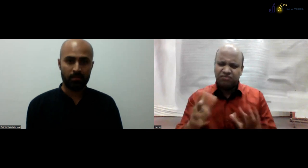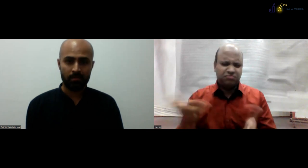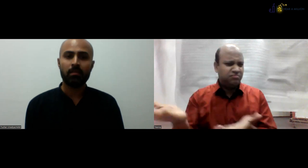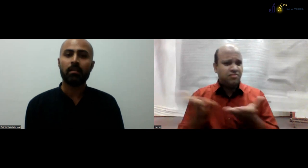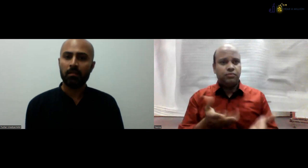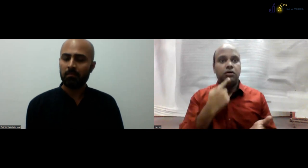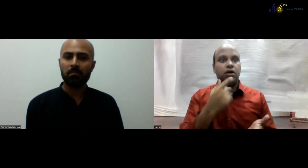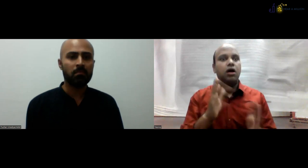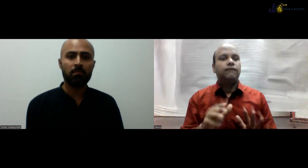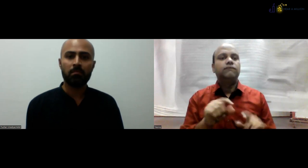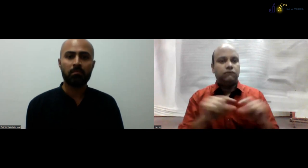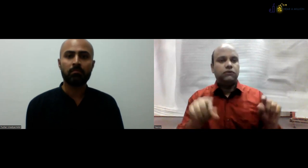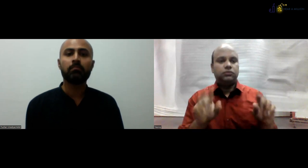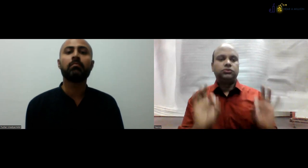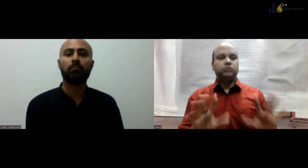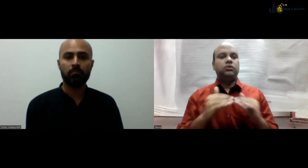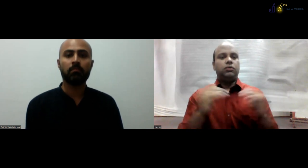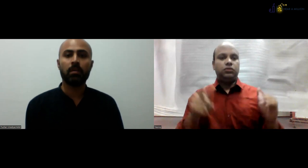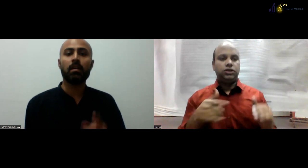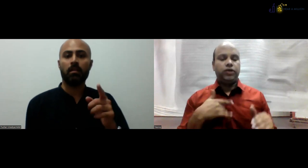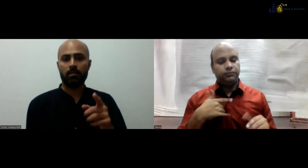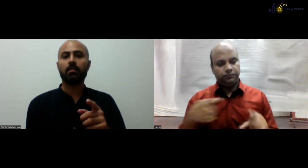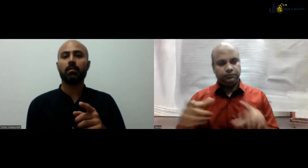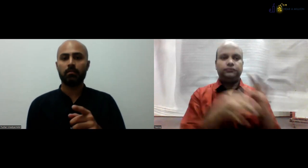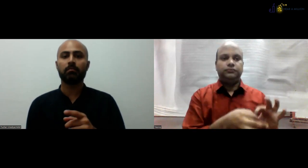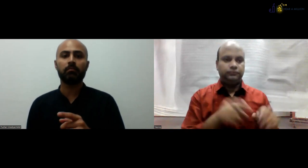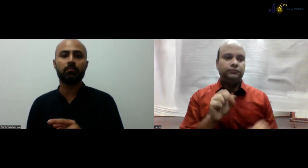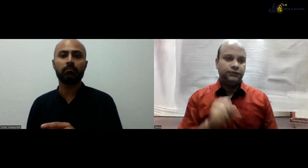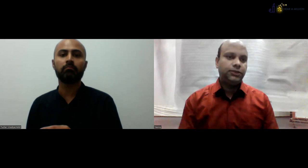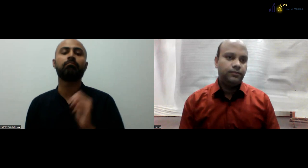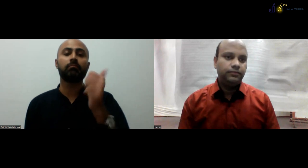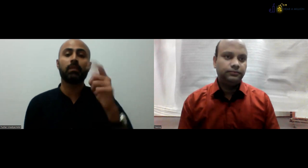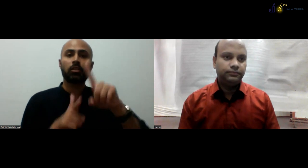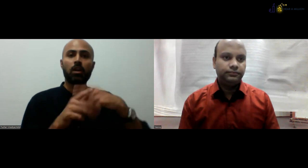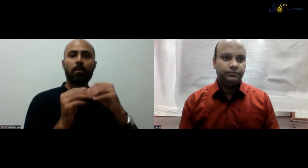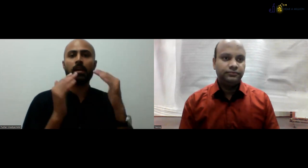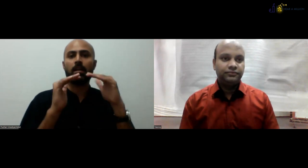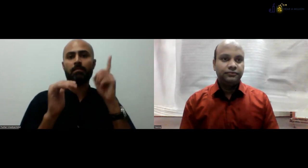person or blind person, any of the disabled disability, personal disability you can have.